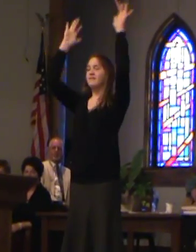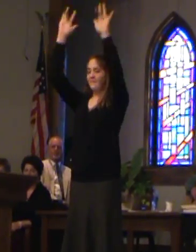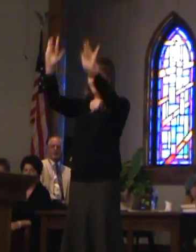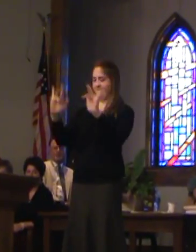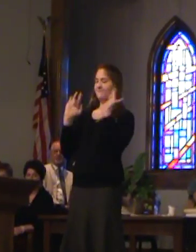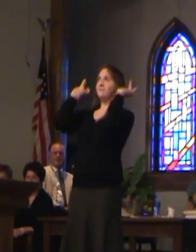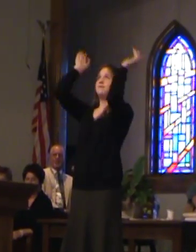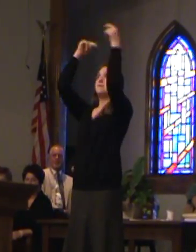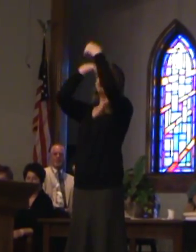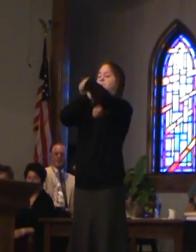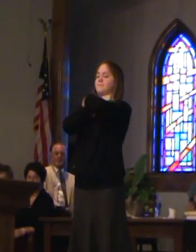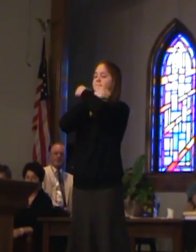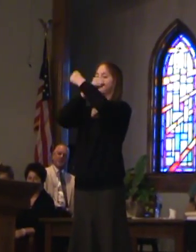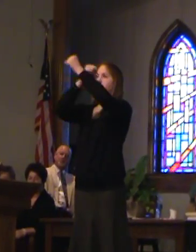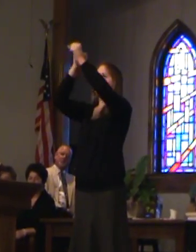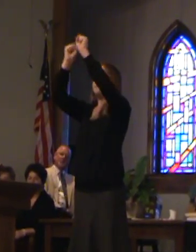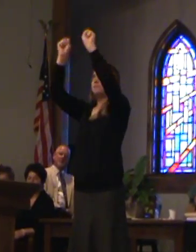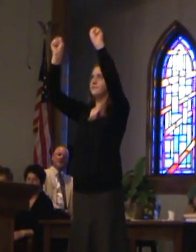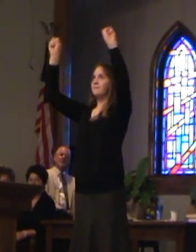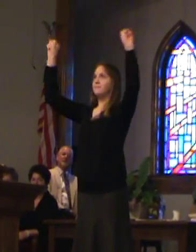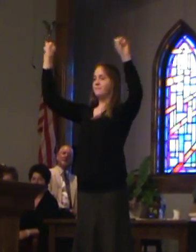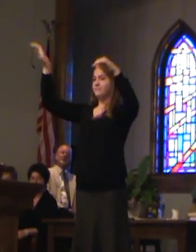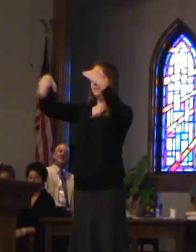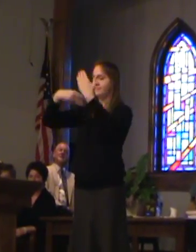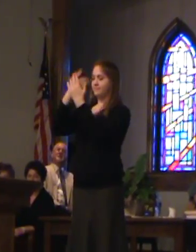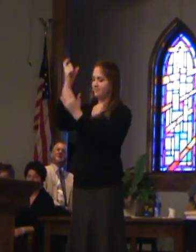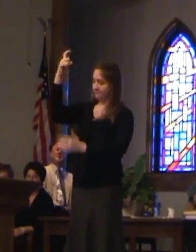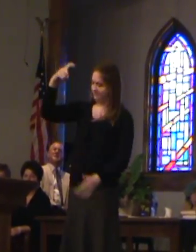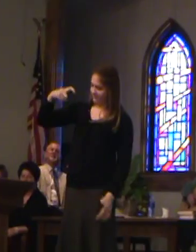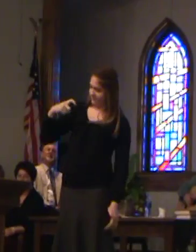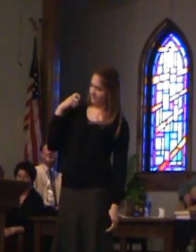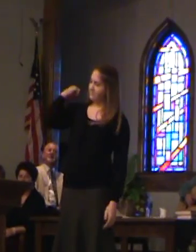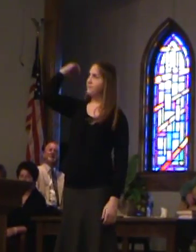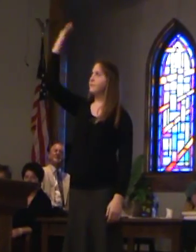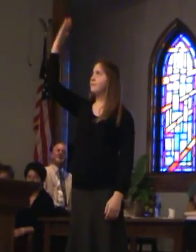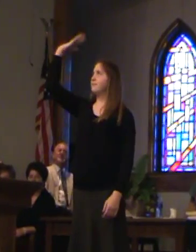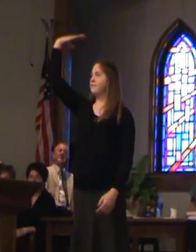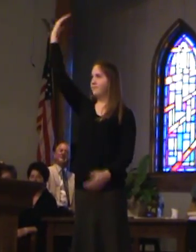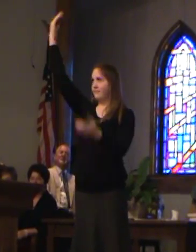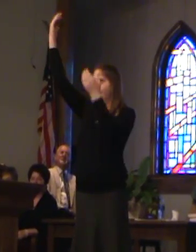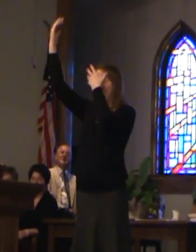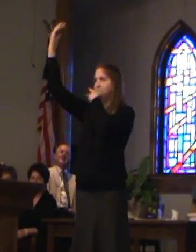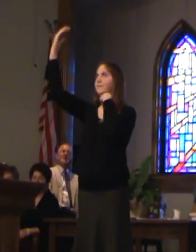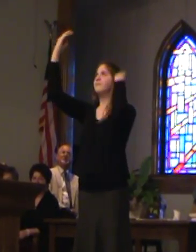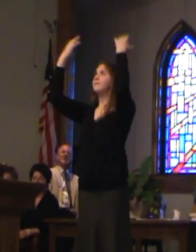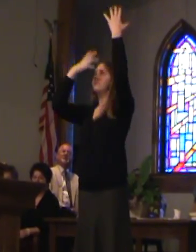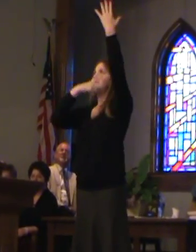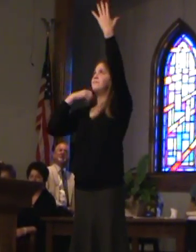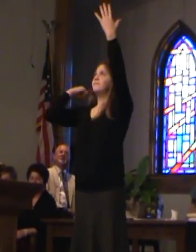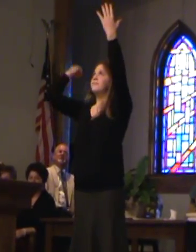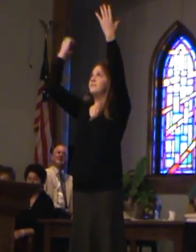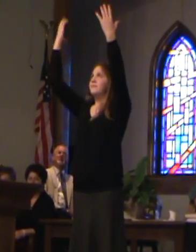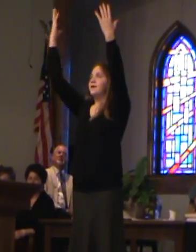Almost here, reaching the pain Be all that I need You are so beautiful, beautiful